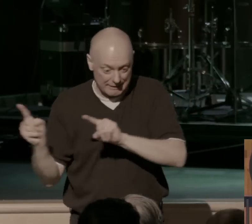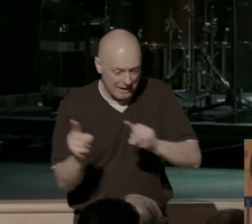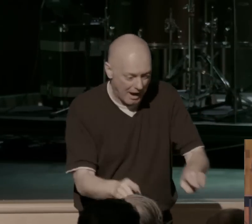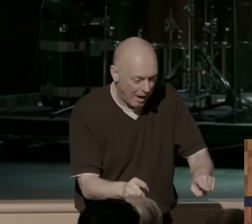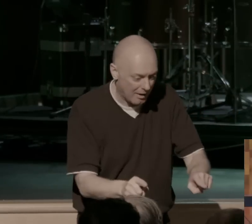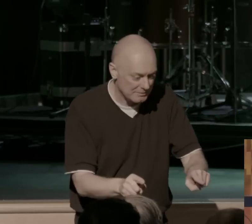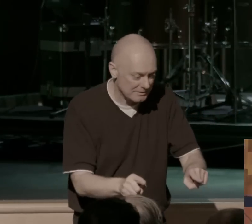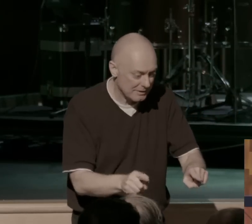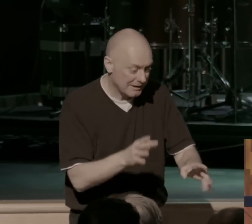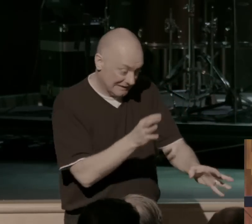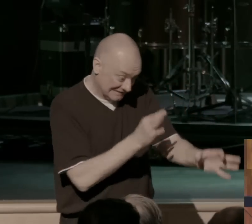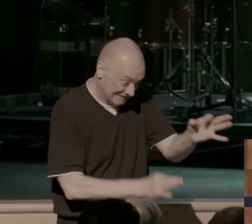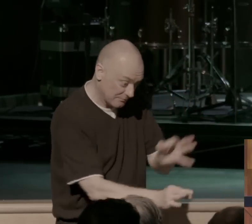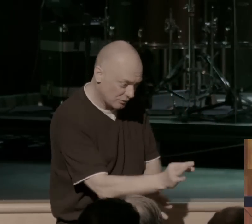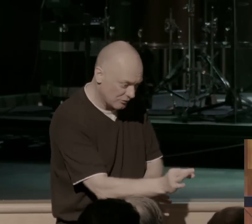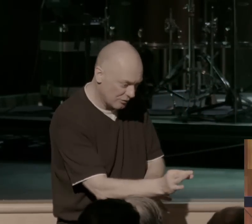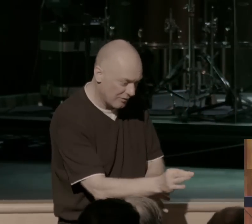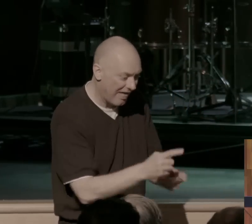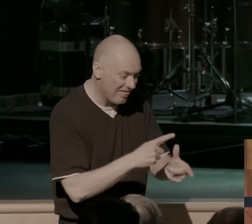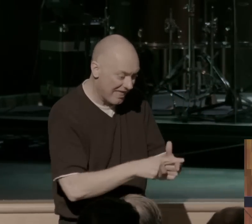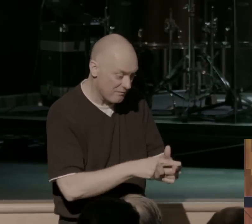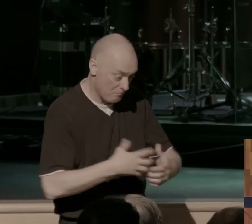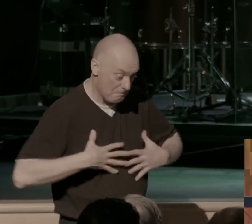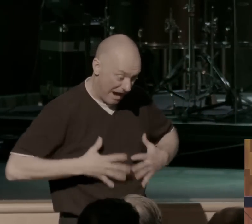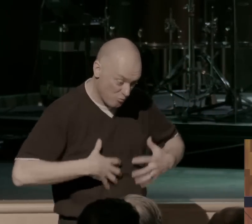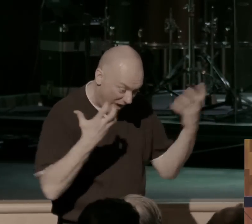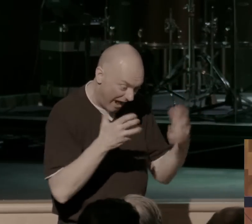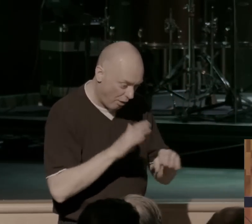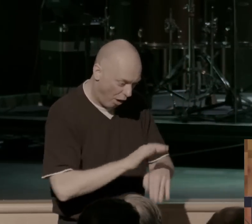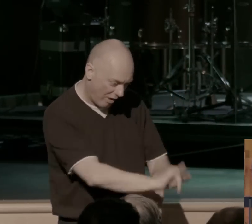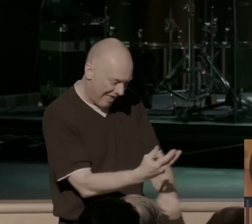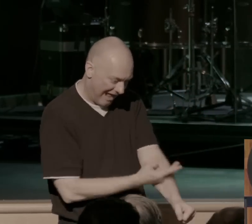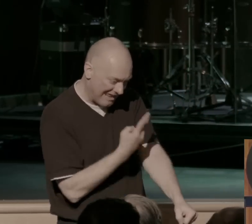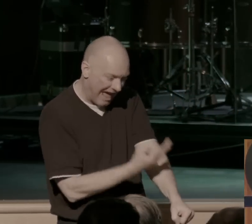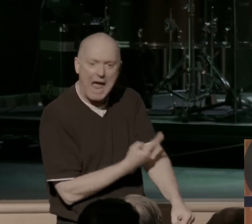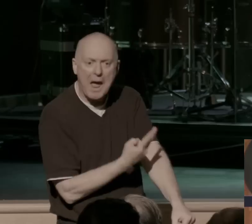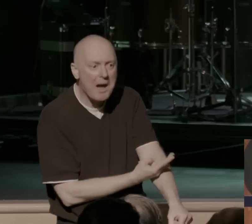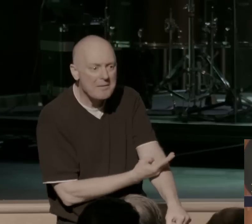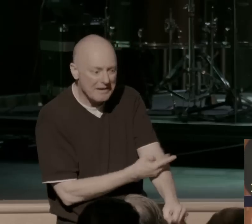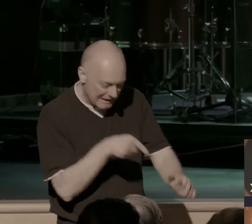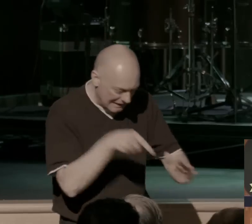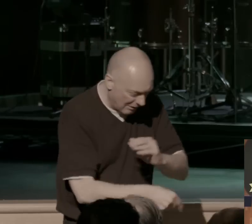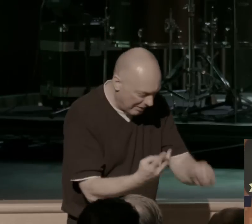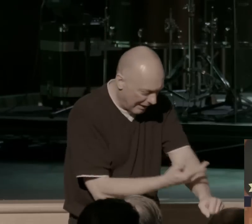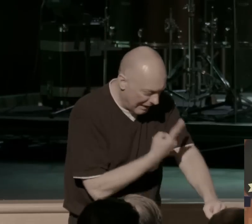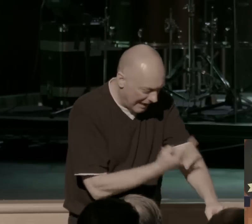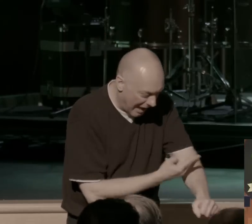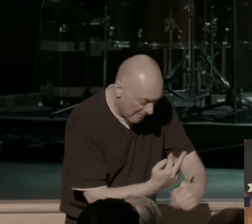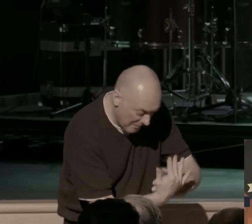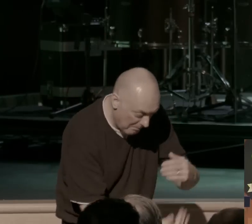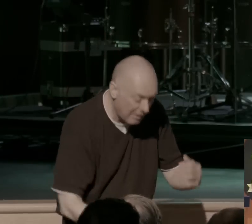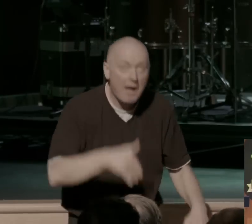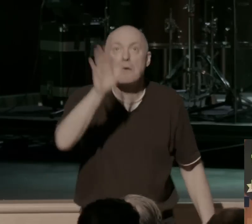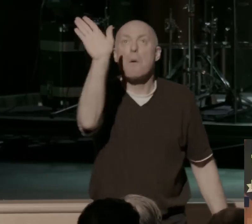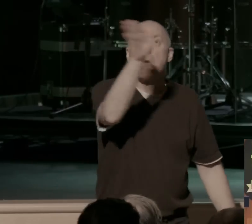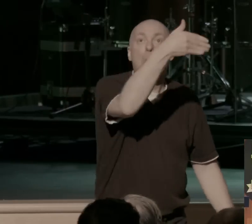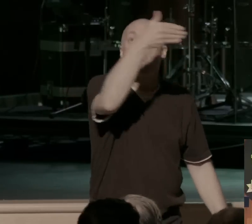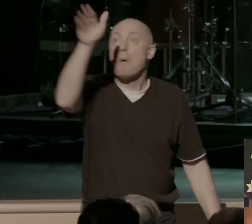wrath will be poured out on that. And you'll take this lamb, you'll kill it, you'll spread the blood on the doorpost, and you're going to be